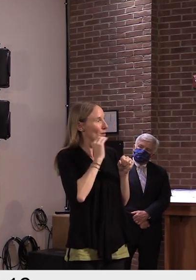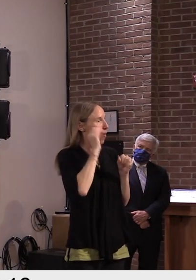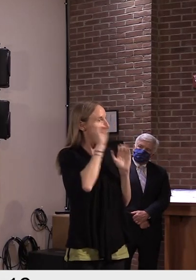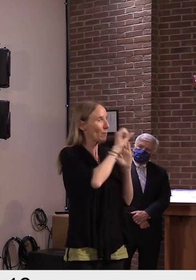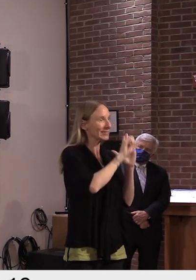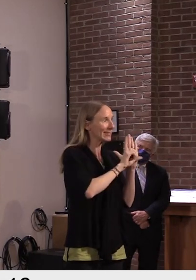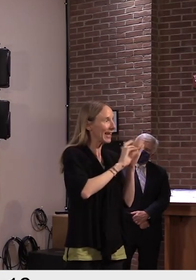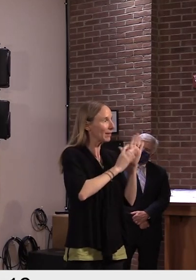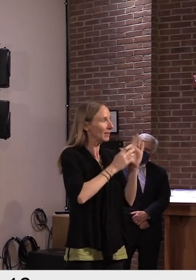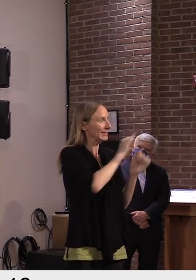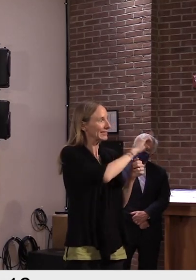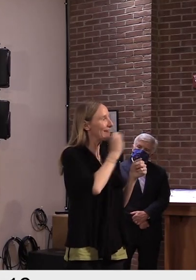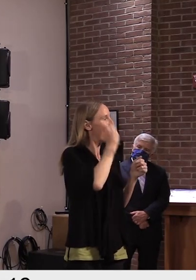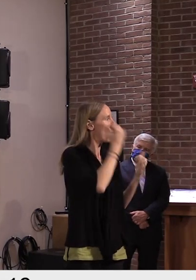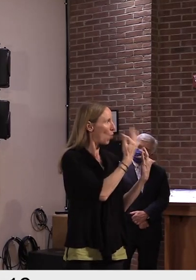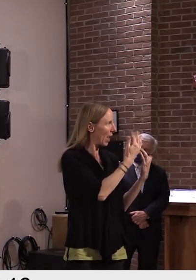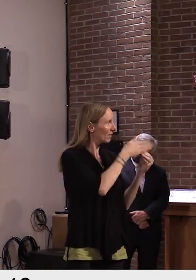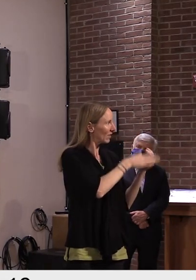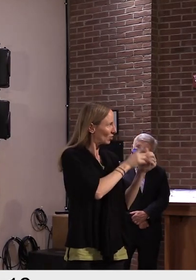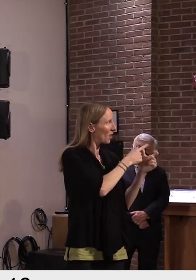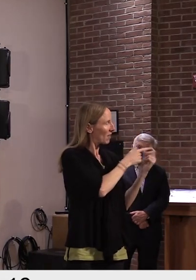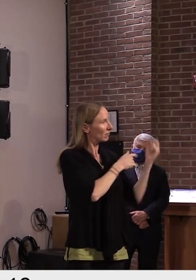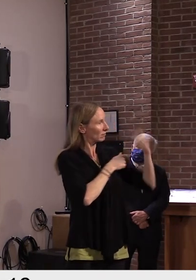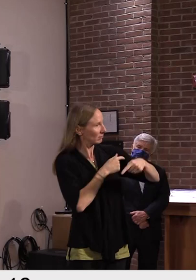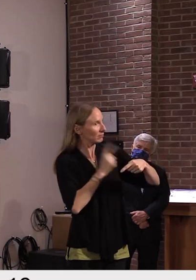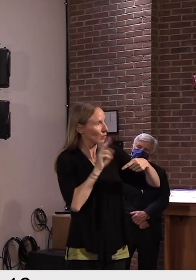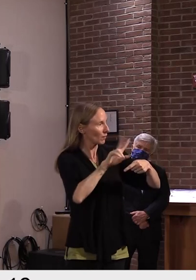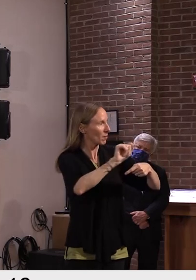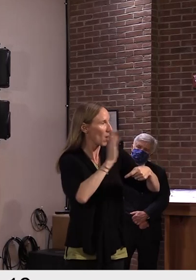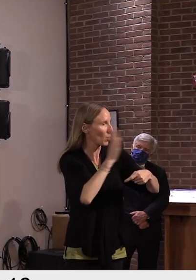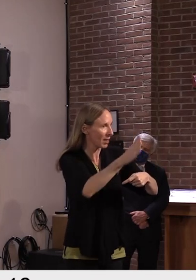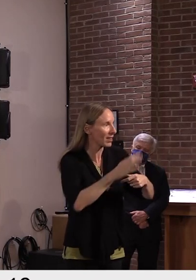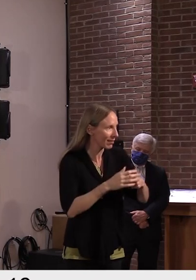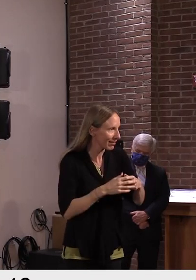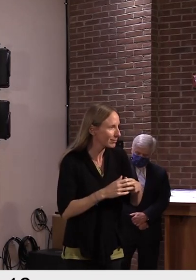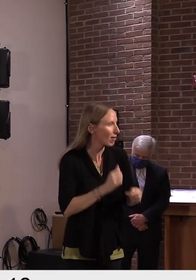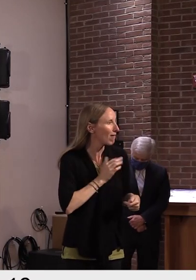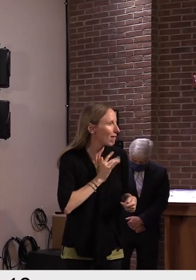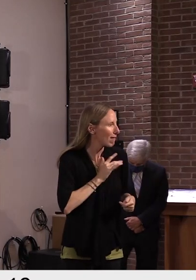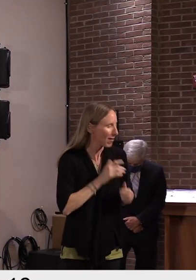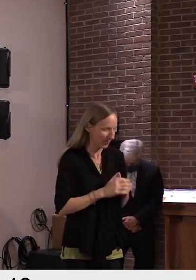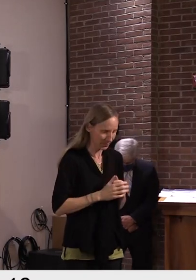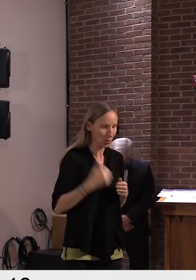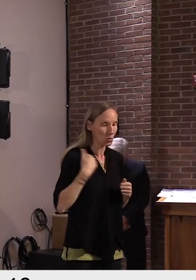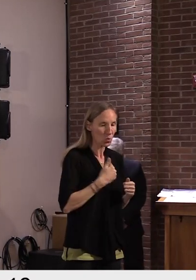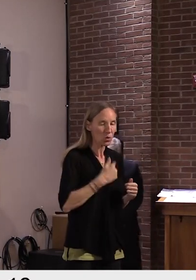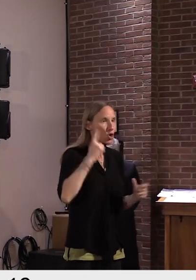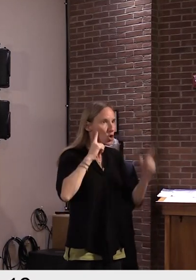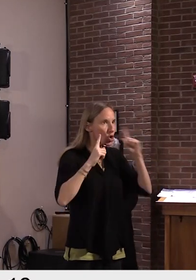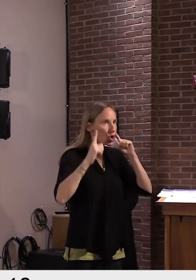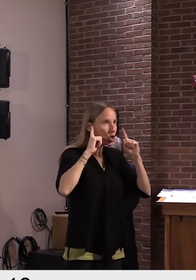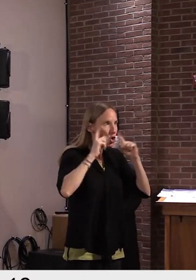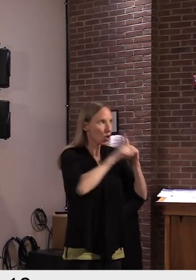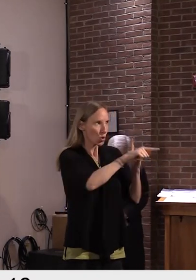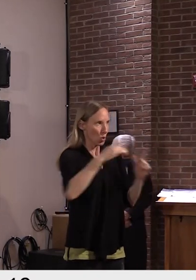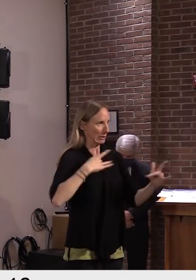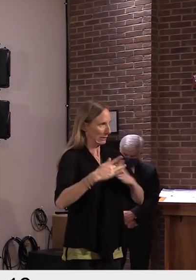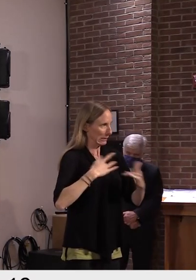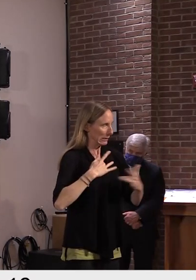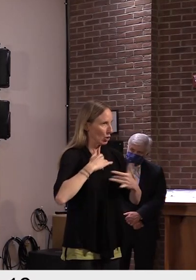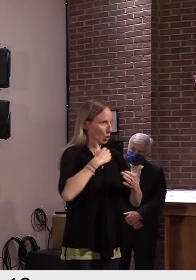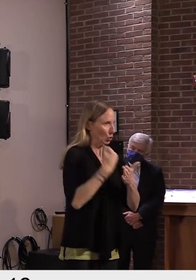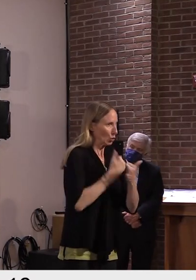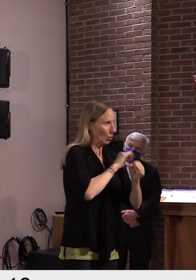intended arrival date. While we understand hearing about new cases of COVID-19 is cause for concern,